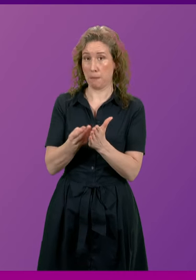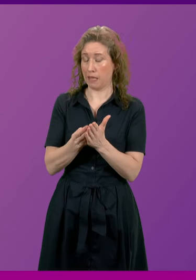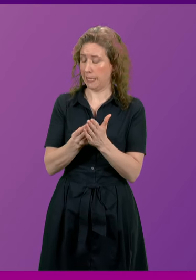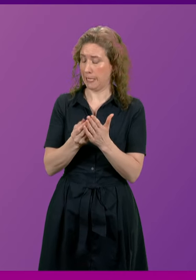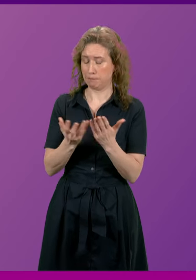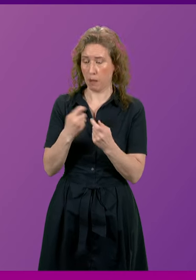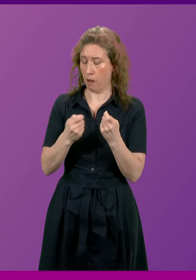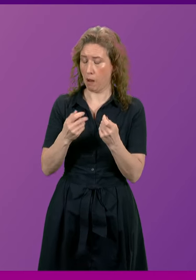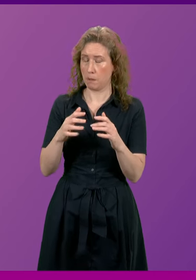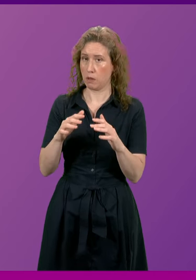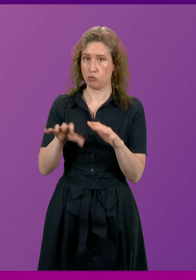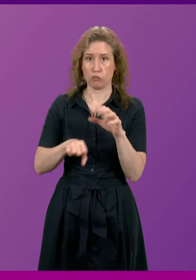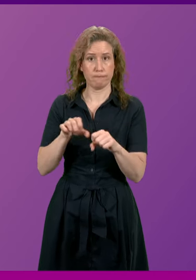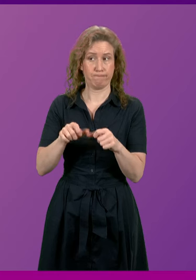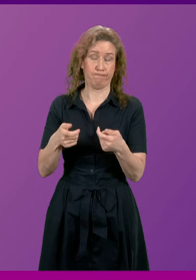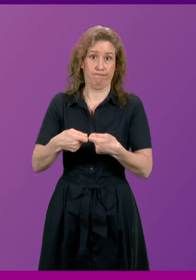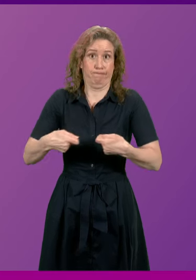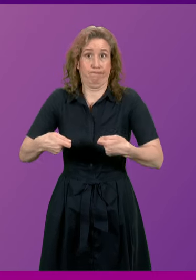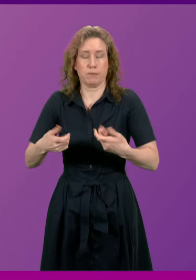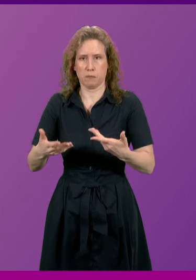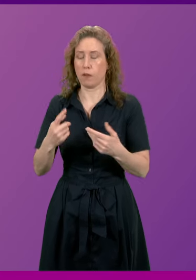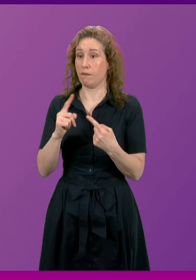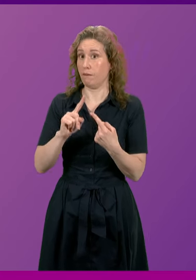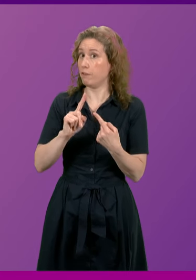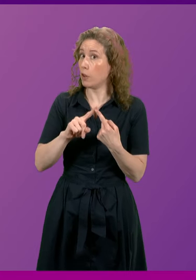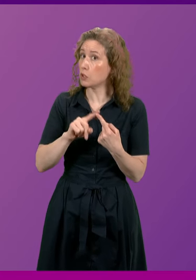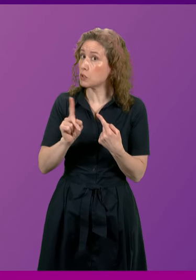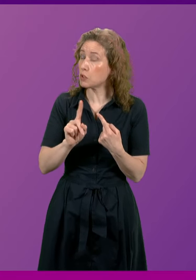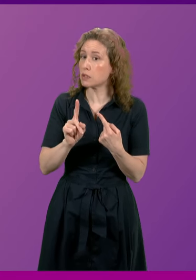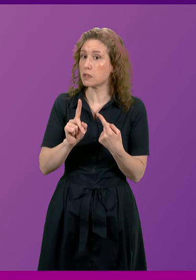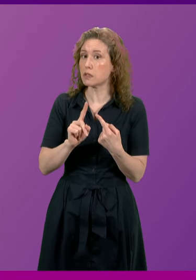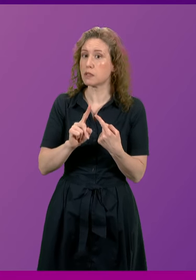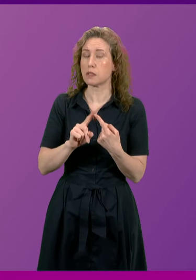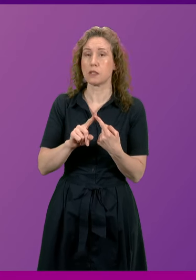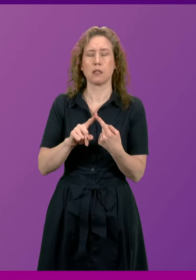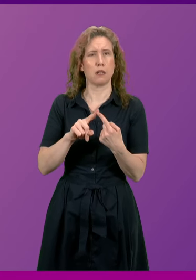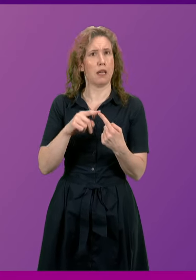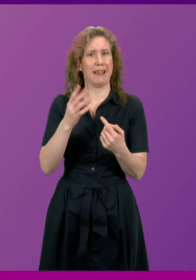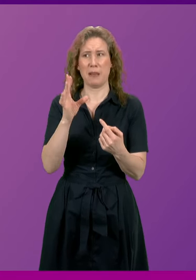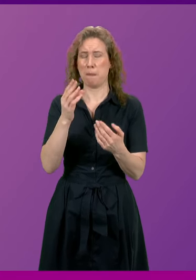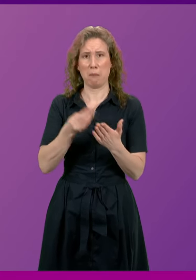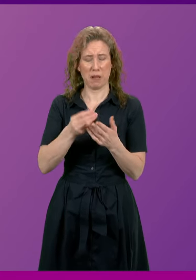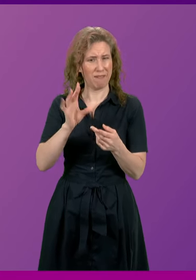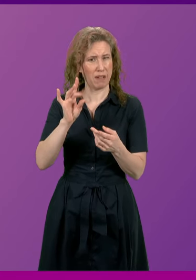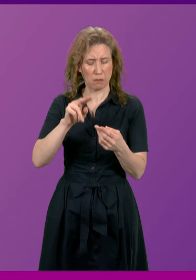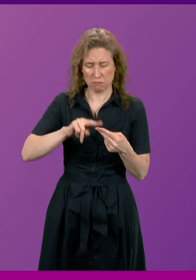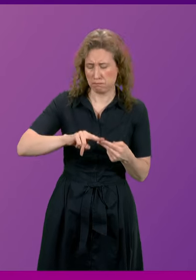Kingdom. The first has been the rampant inflation that has eroded the value of public